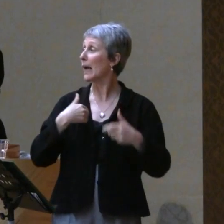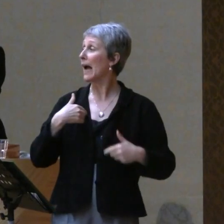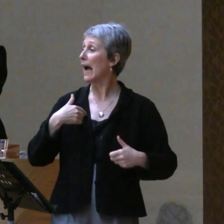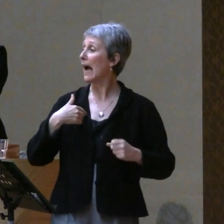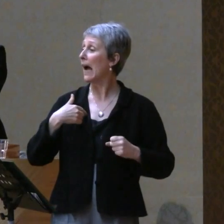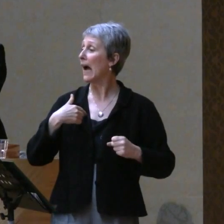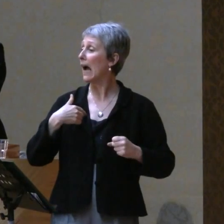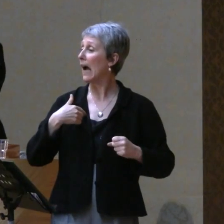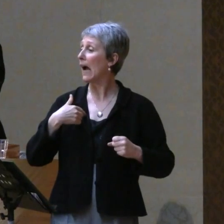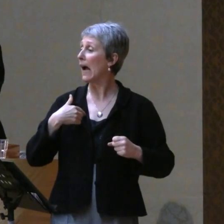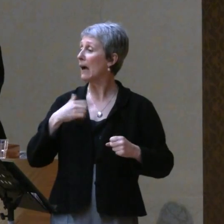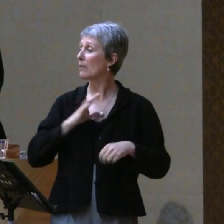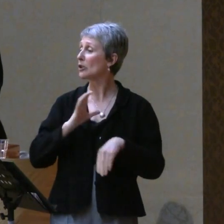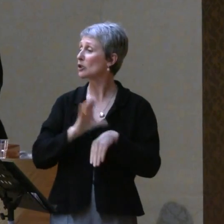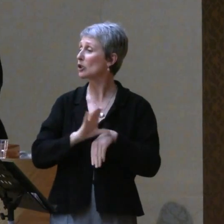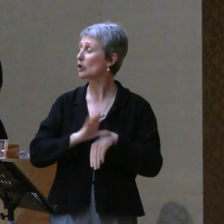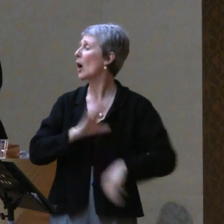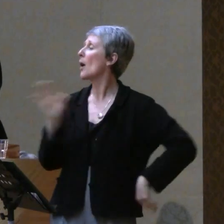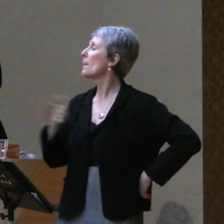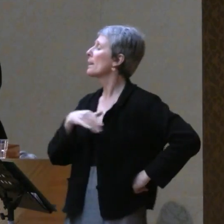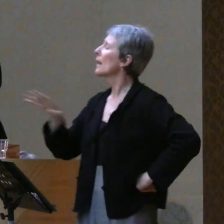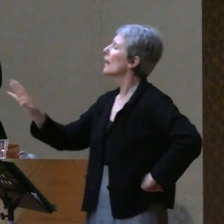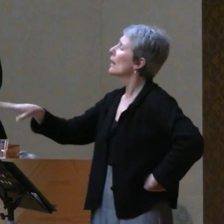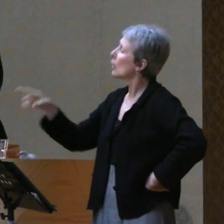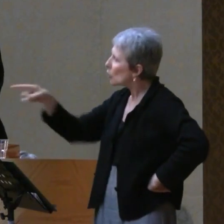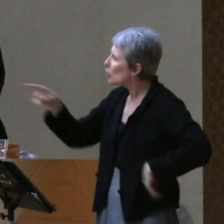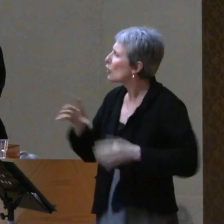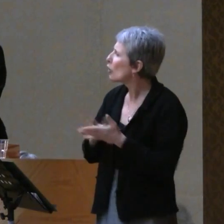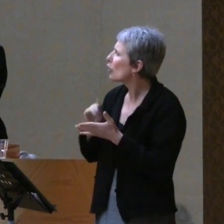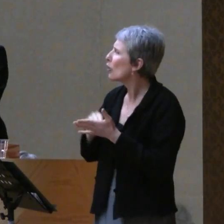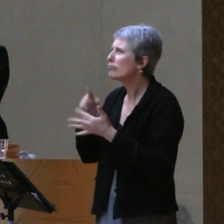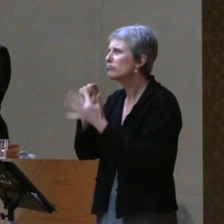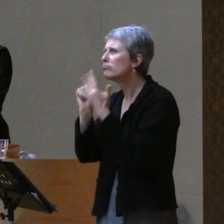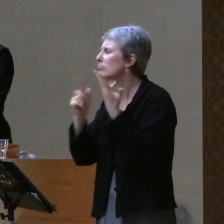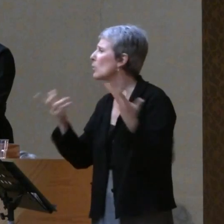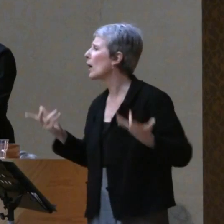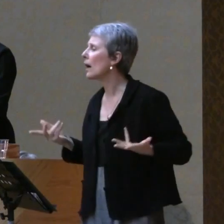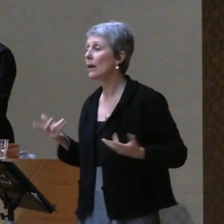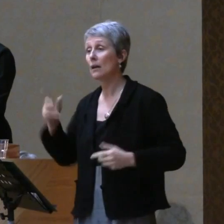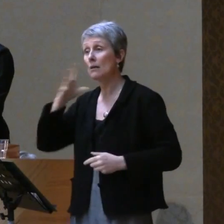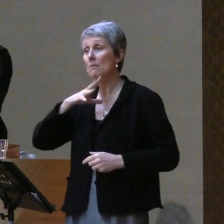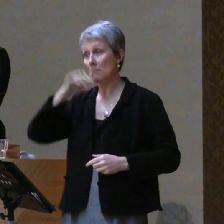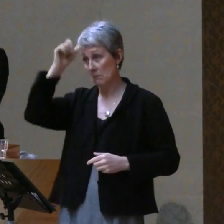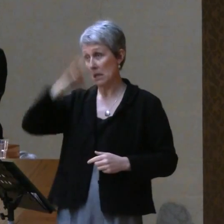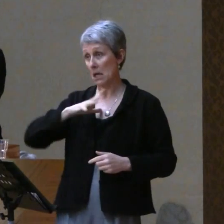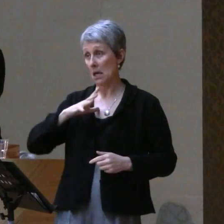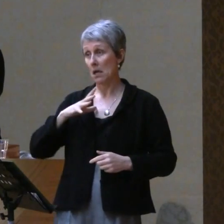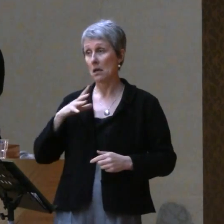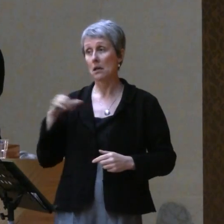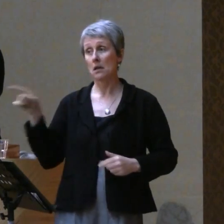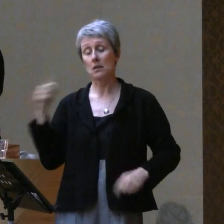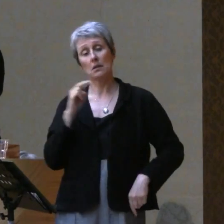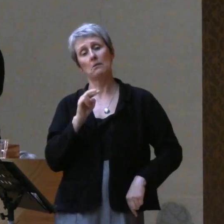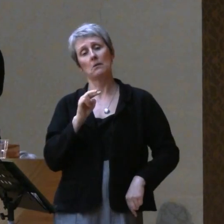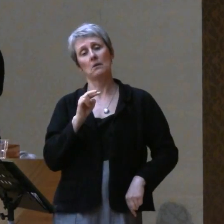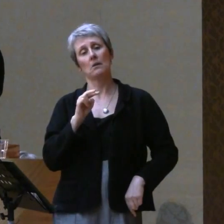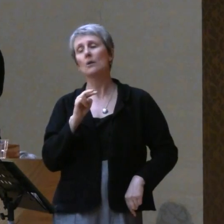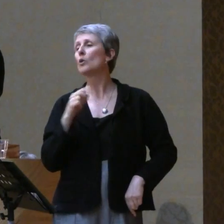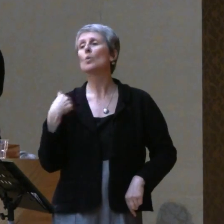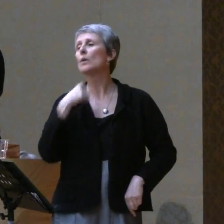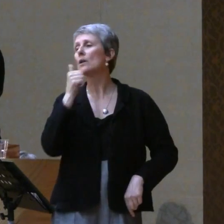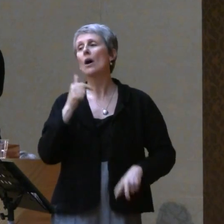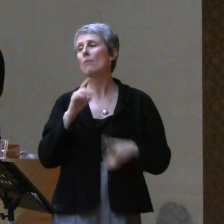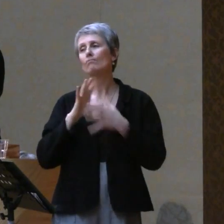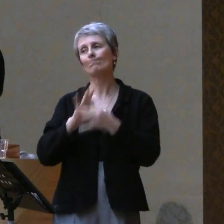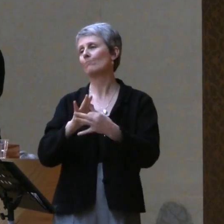Don't! I'd love to hear what you learned. The older man said very flatly, We're non